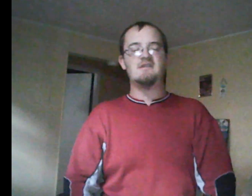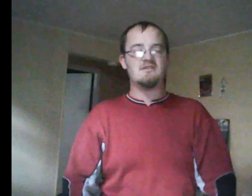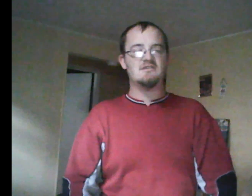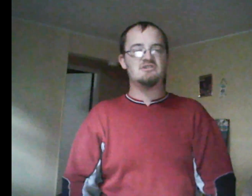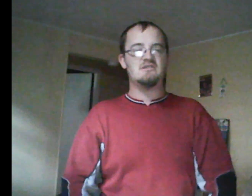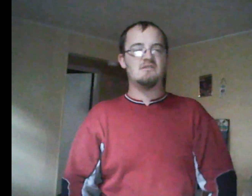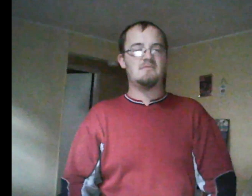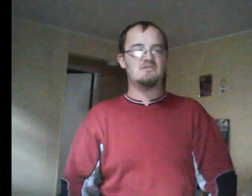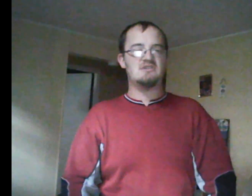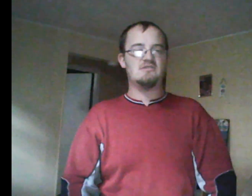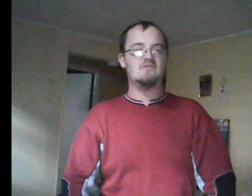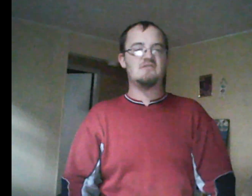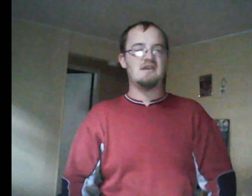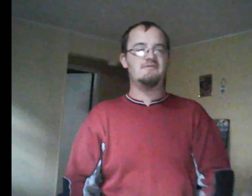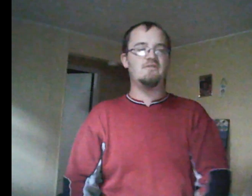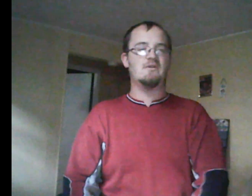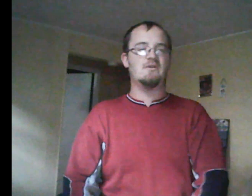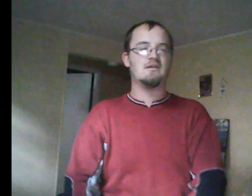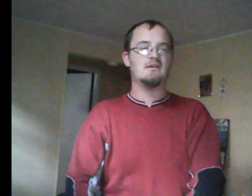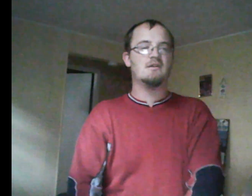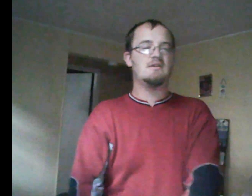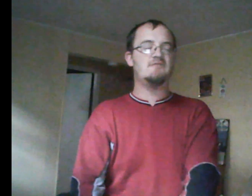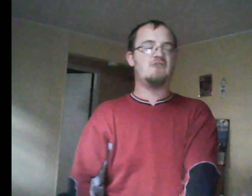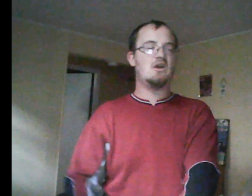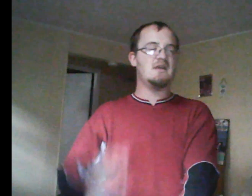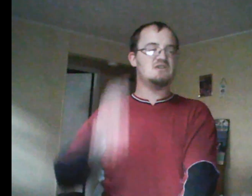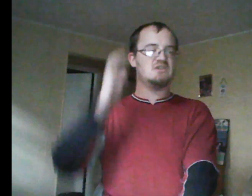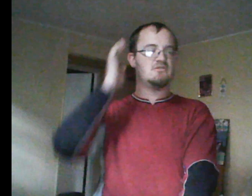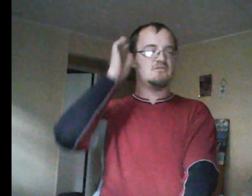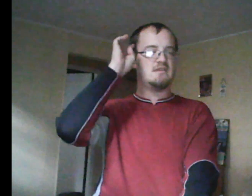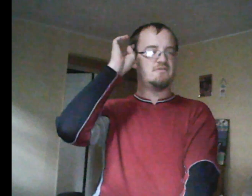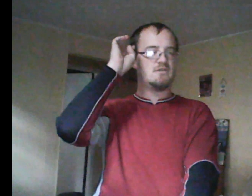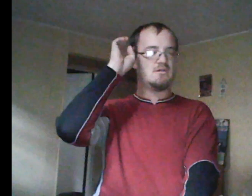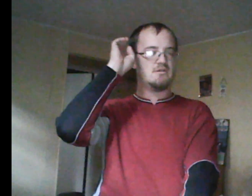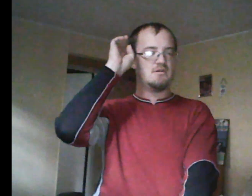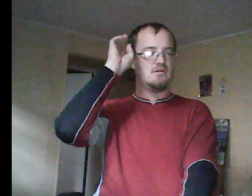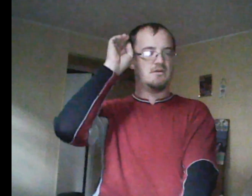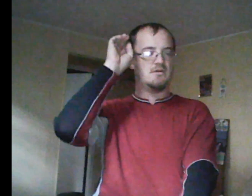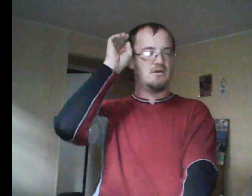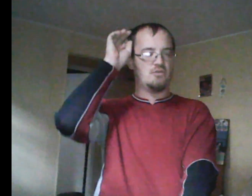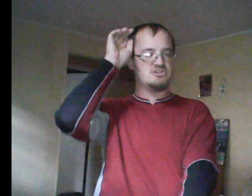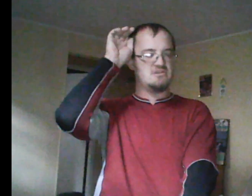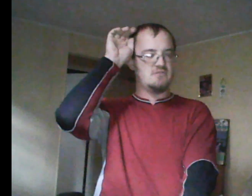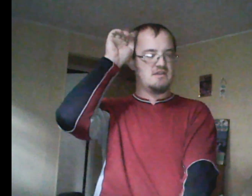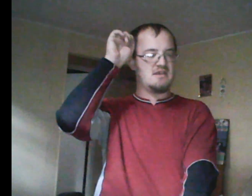for the environment. She crusaded for abortion rights, kind of in a sense, when, you know, Spike